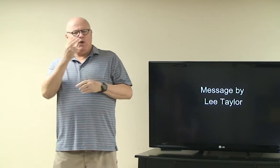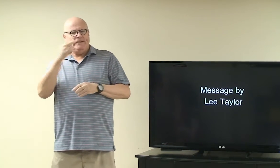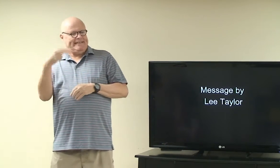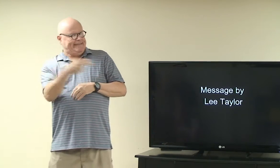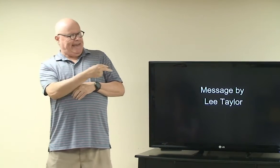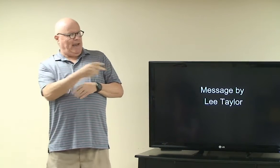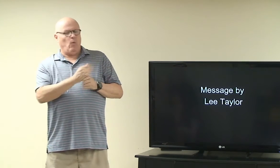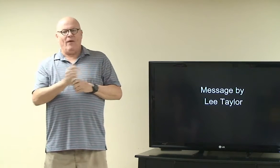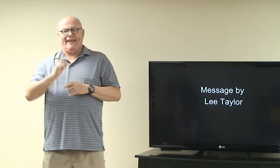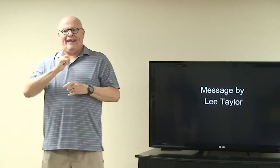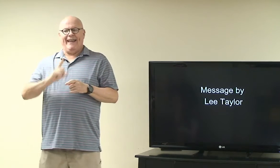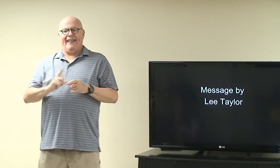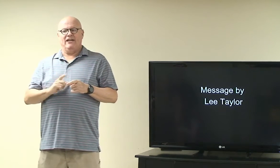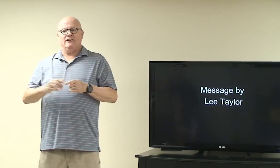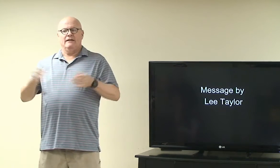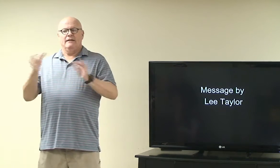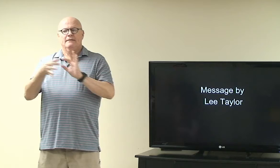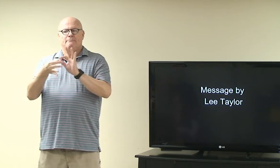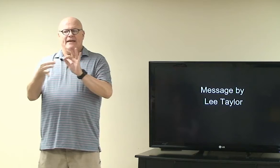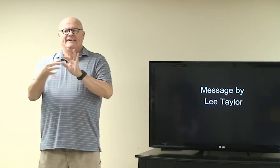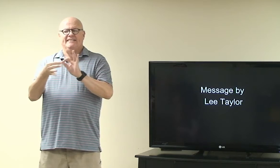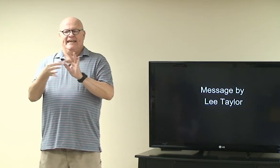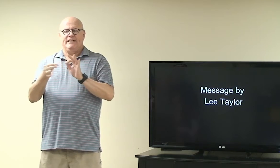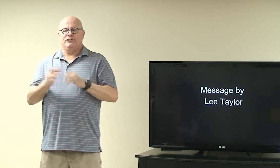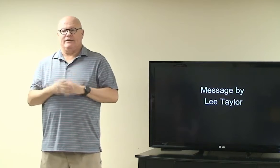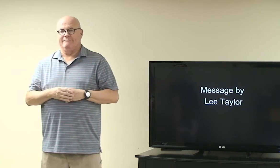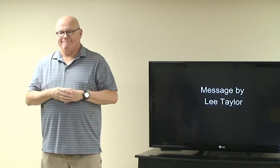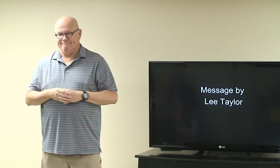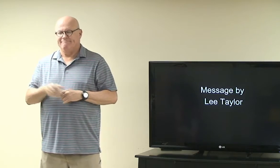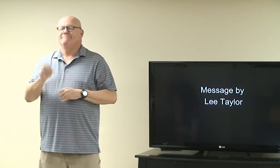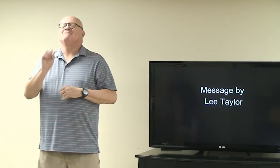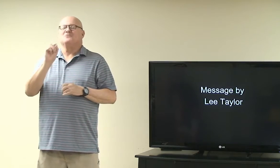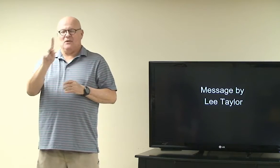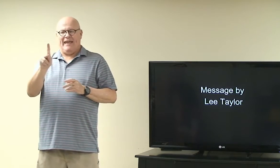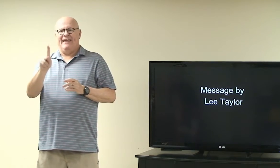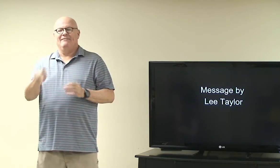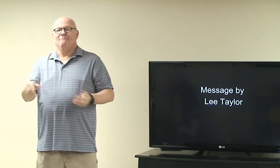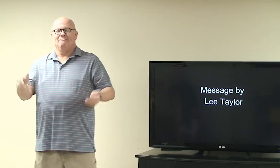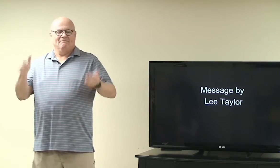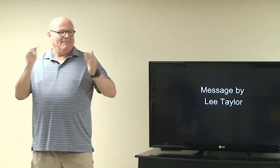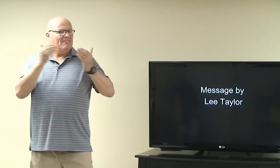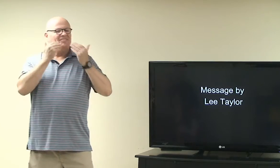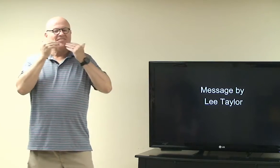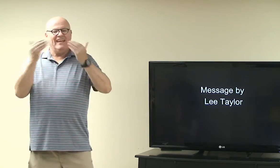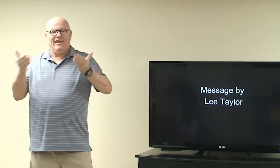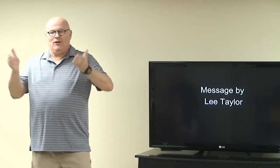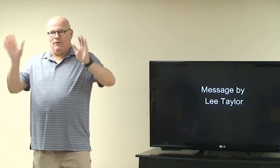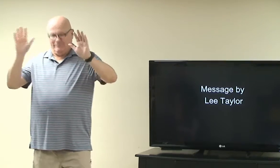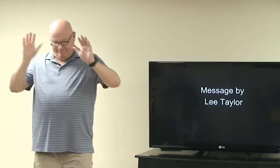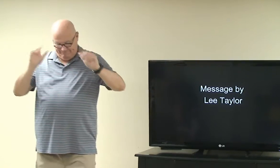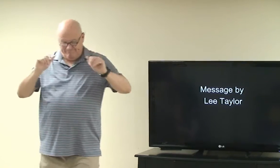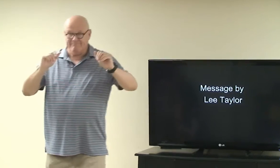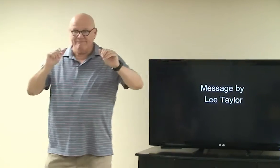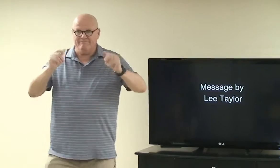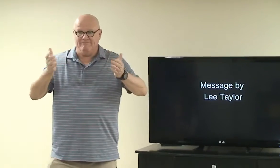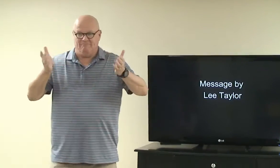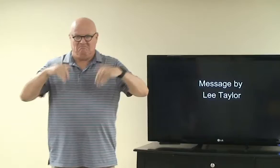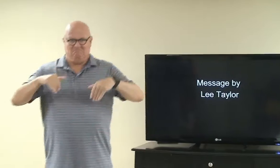can follow along with Lee's message. Thank you everyone.